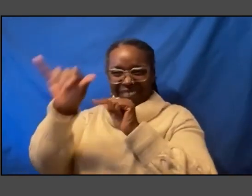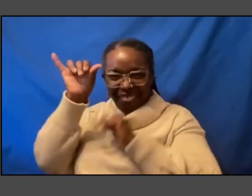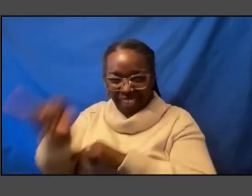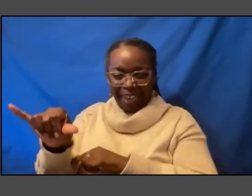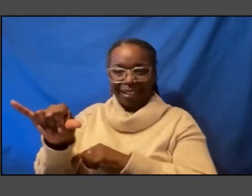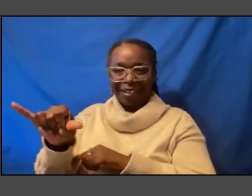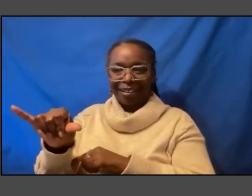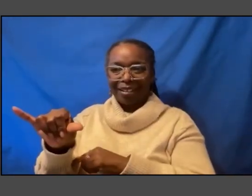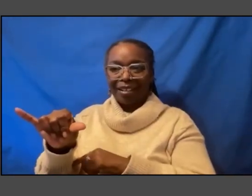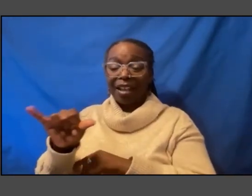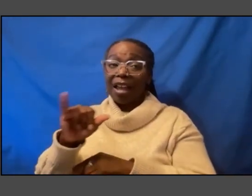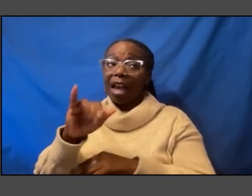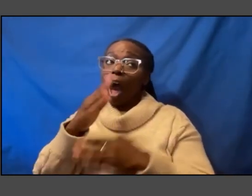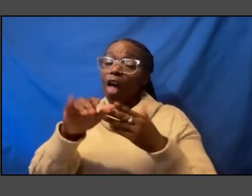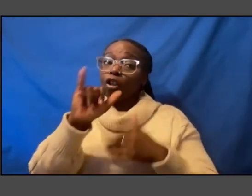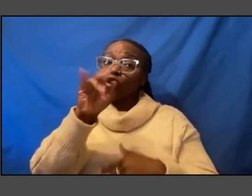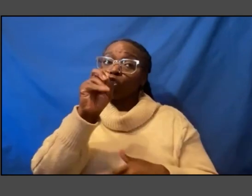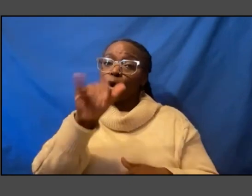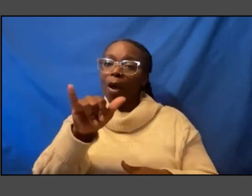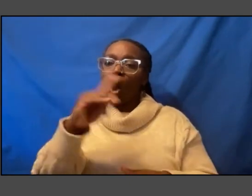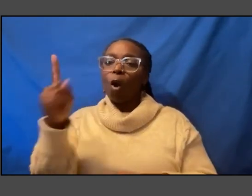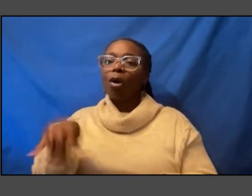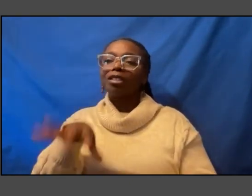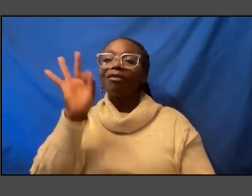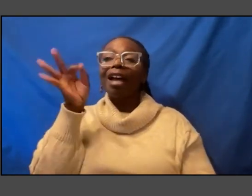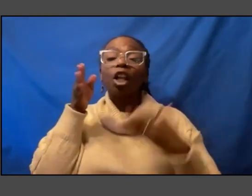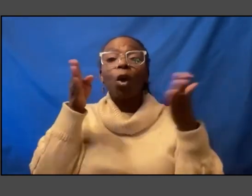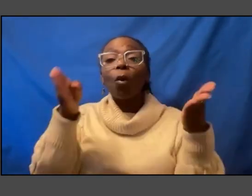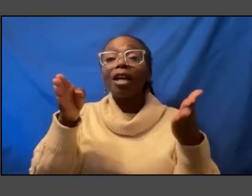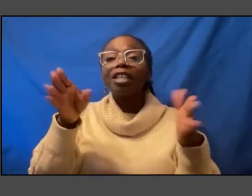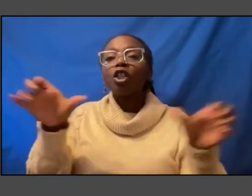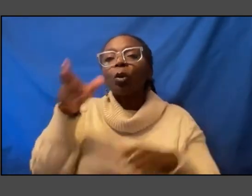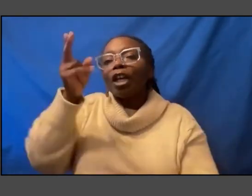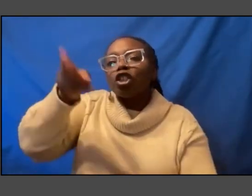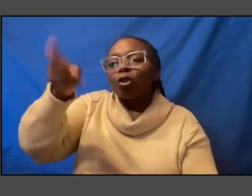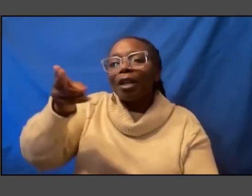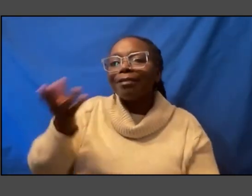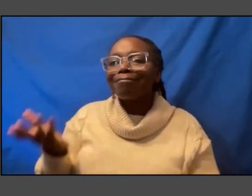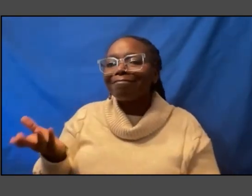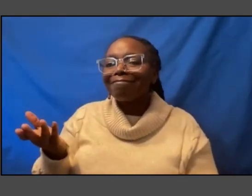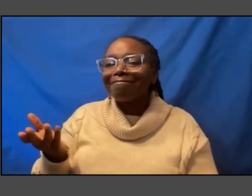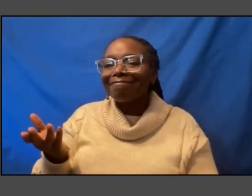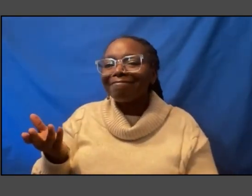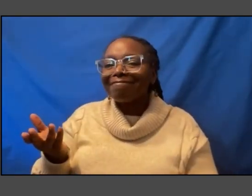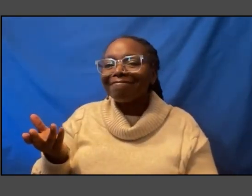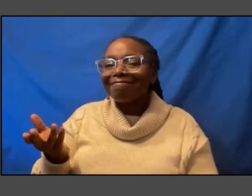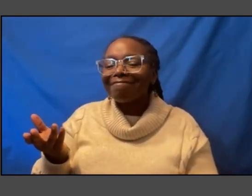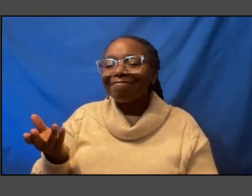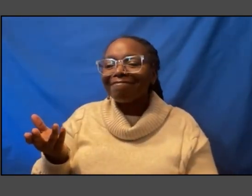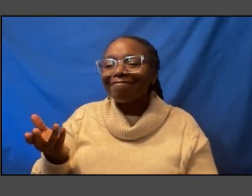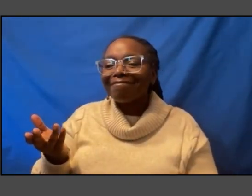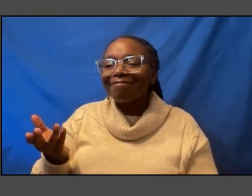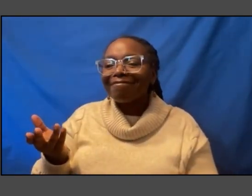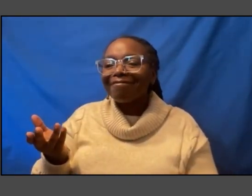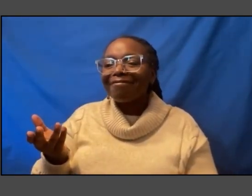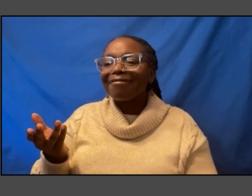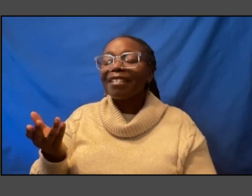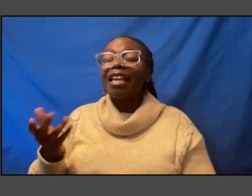is always finding ways to do history um you know you write as often as you can and for me i've got to write as a